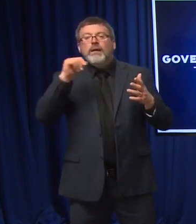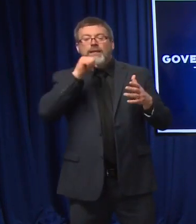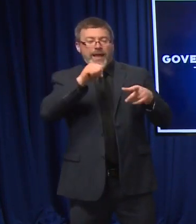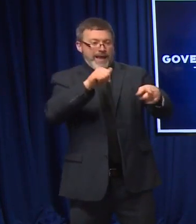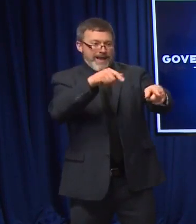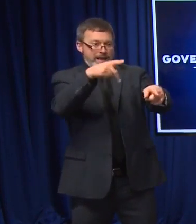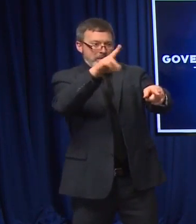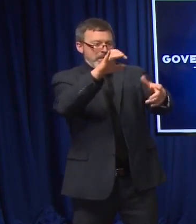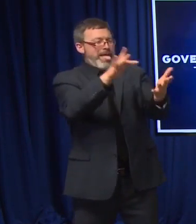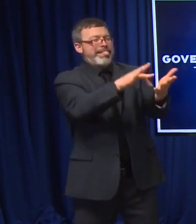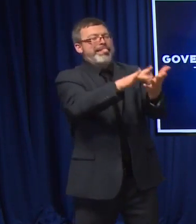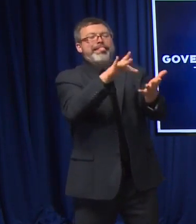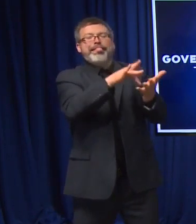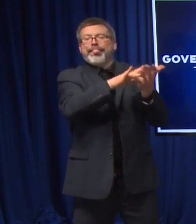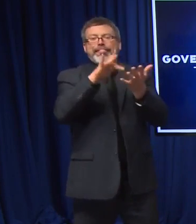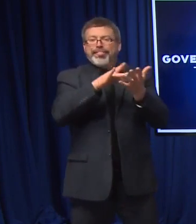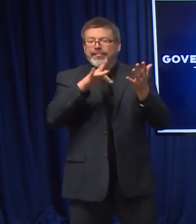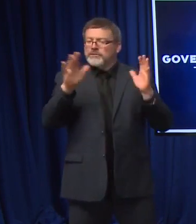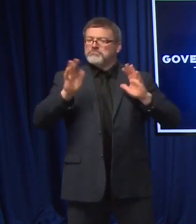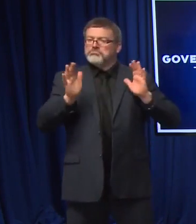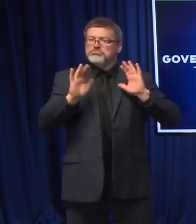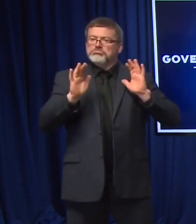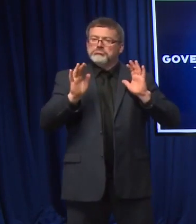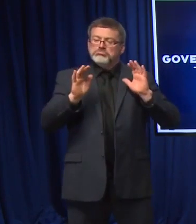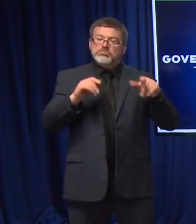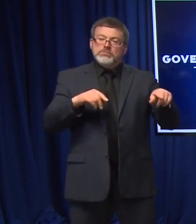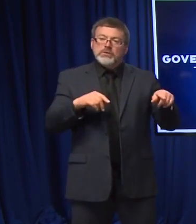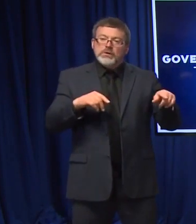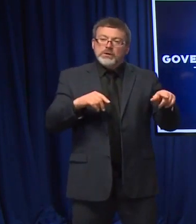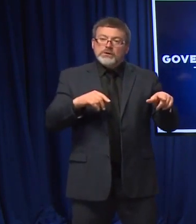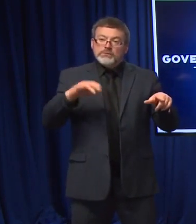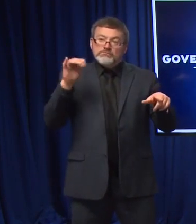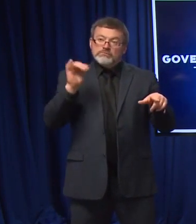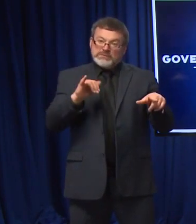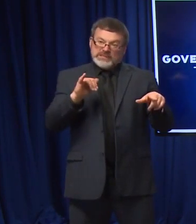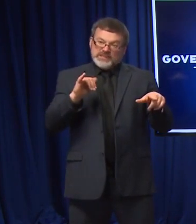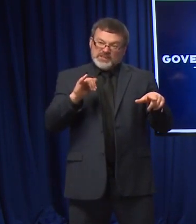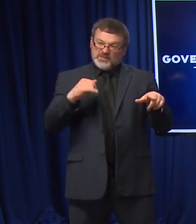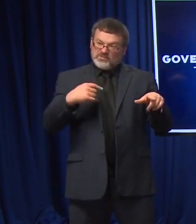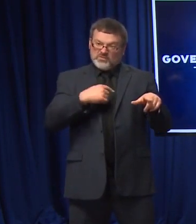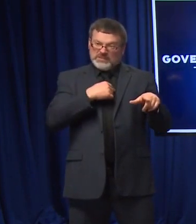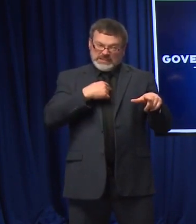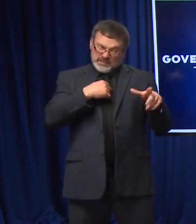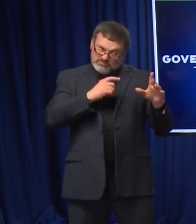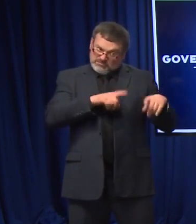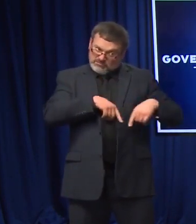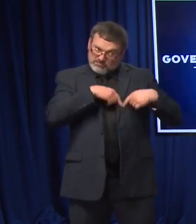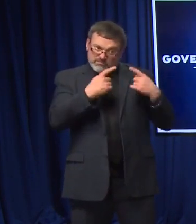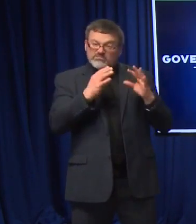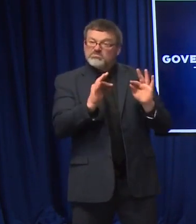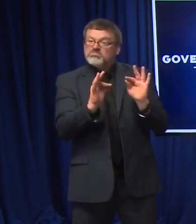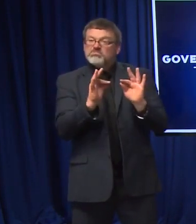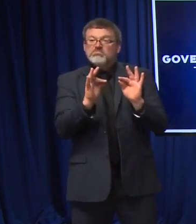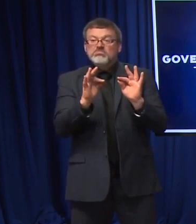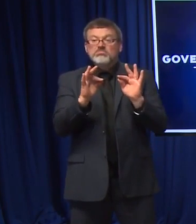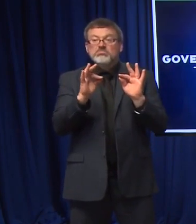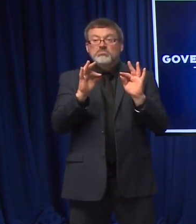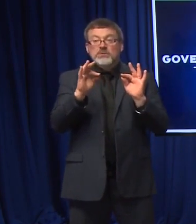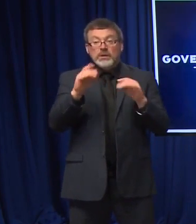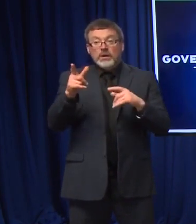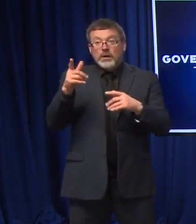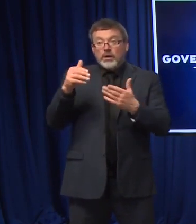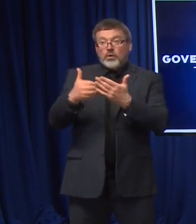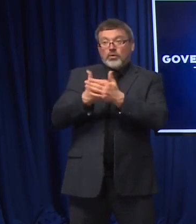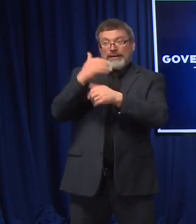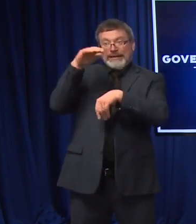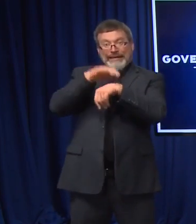frankly, they have not these skyrocketing escalating rates. We've done a great job. You see the rest of New England's rates going like this, and New Hampshire's have